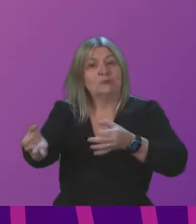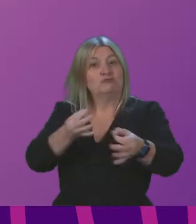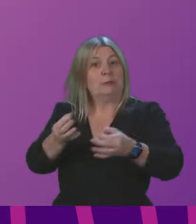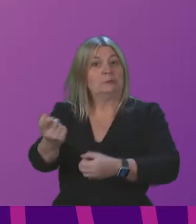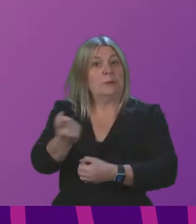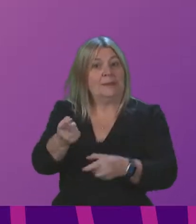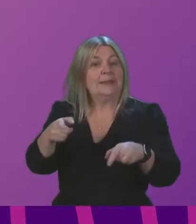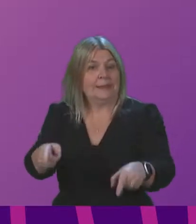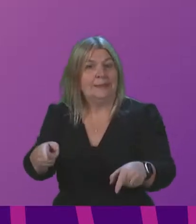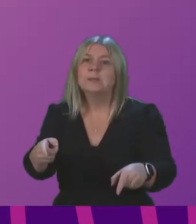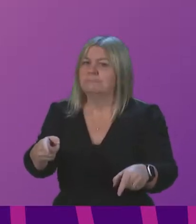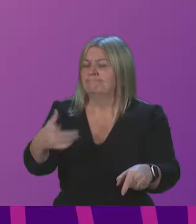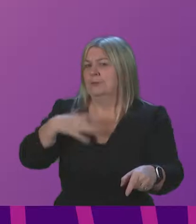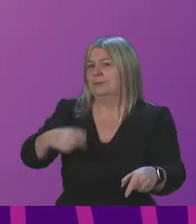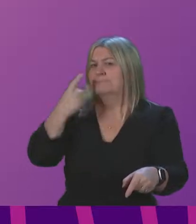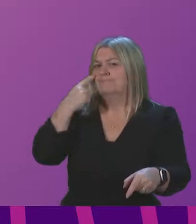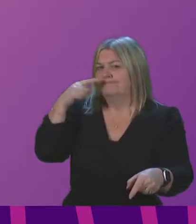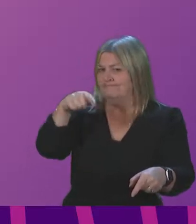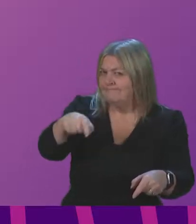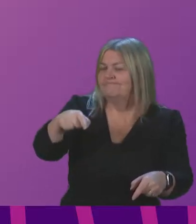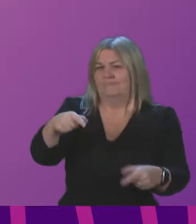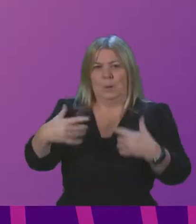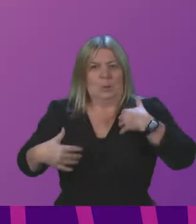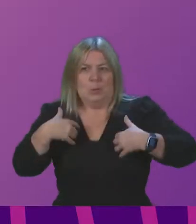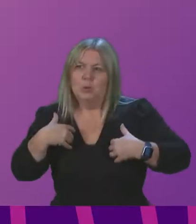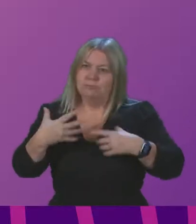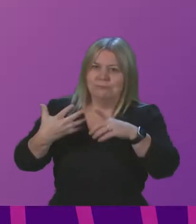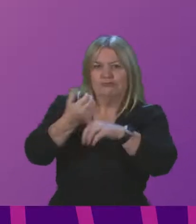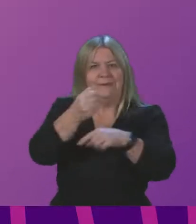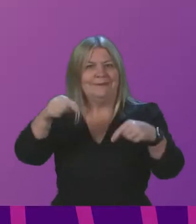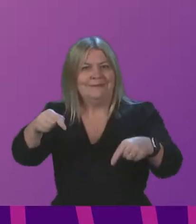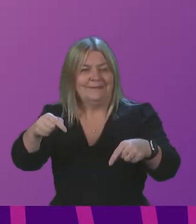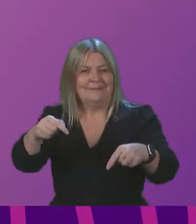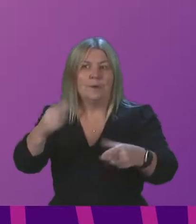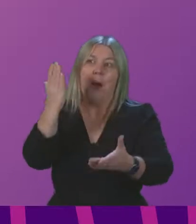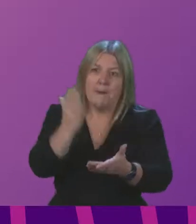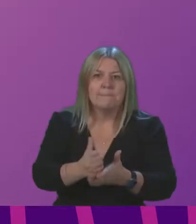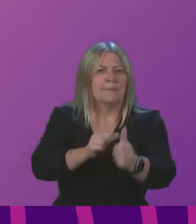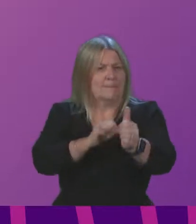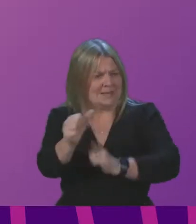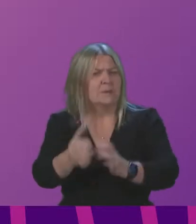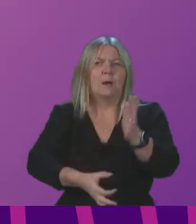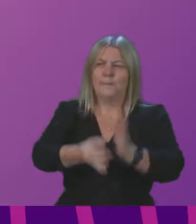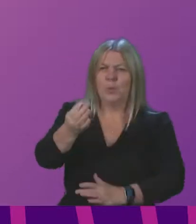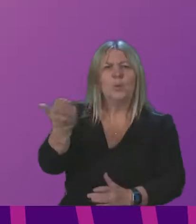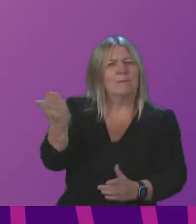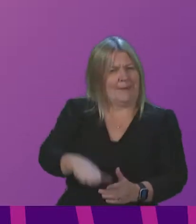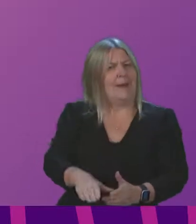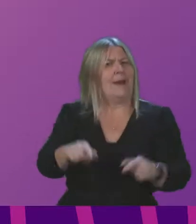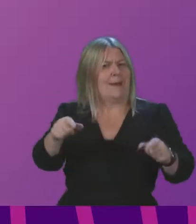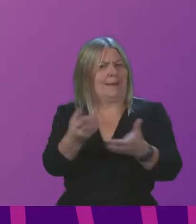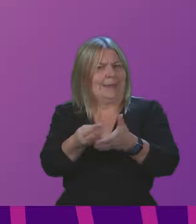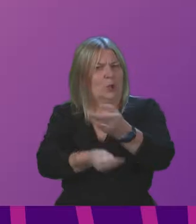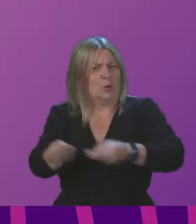it needs to match the scale of effort and ambition that is needed if we are to fully recover from the economy. Looking at the impact on